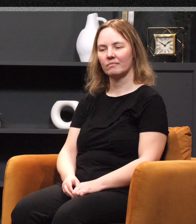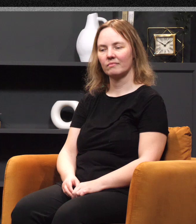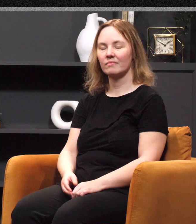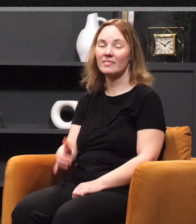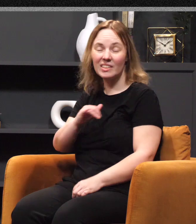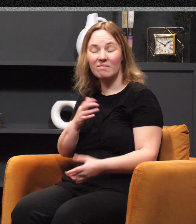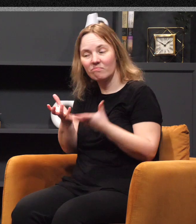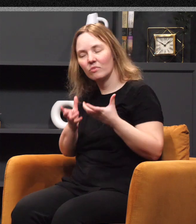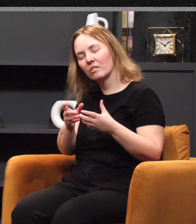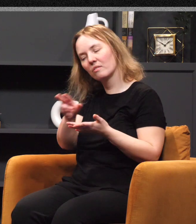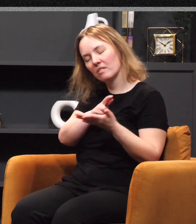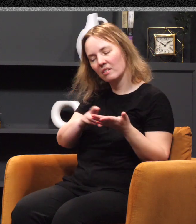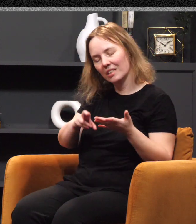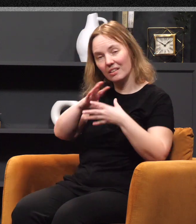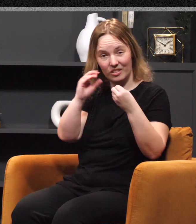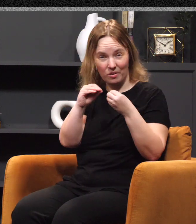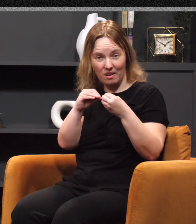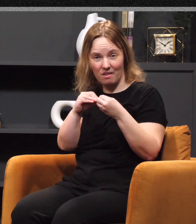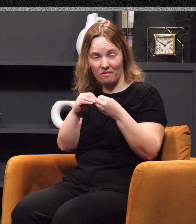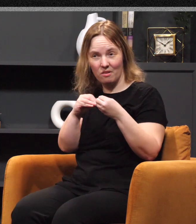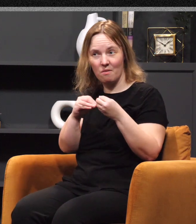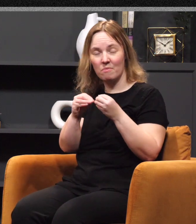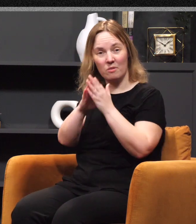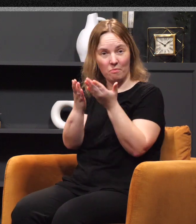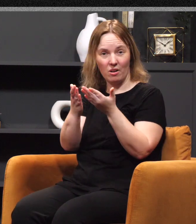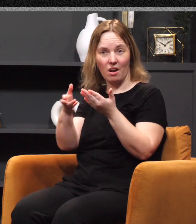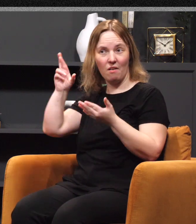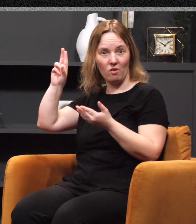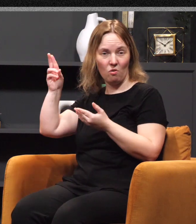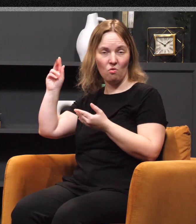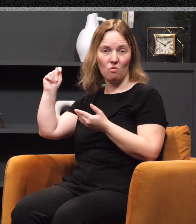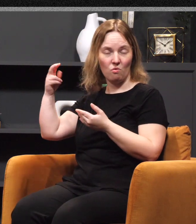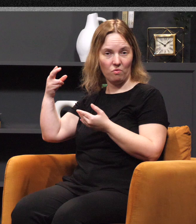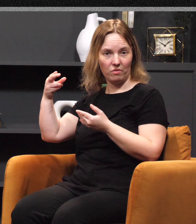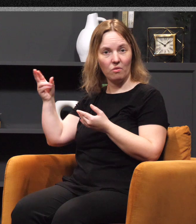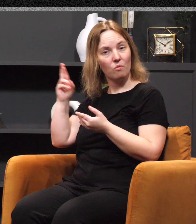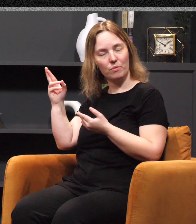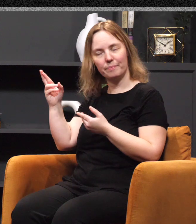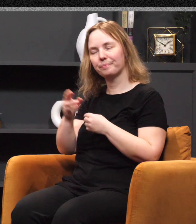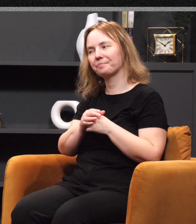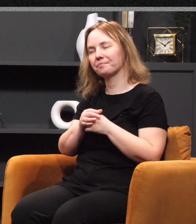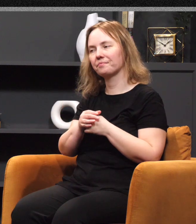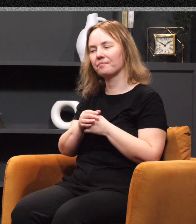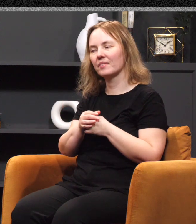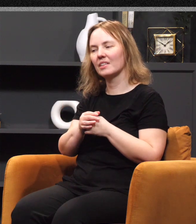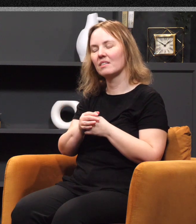But I do want to read a story from the book of Ruth, for those of who may not be familiar, the book of Ruth,